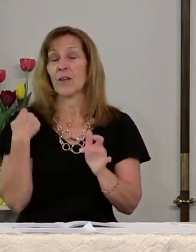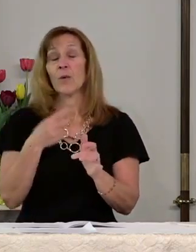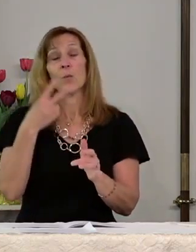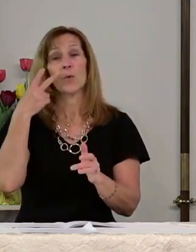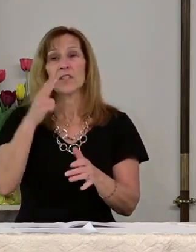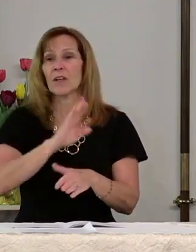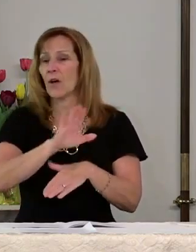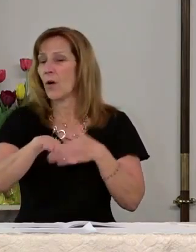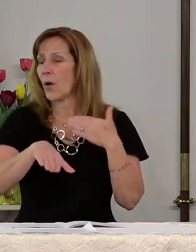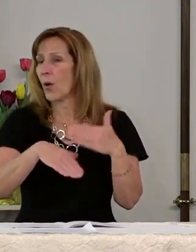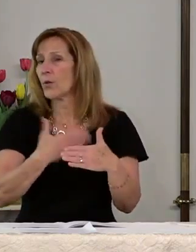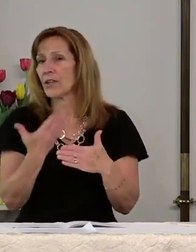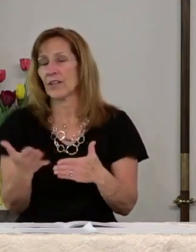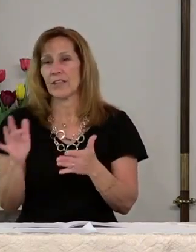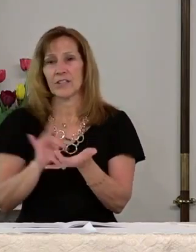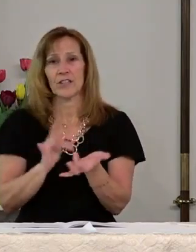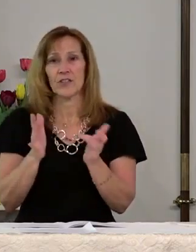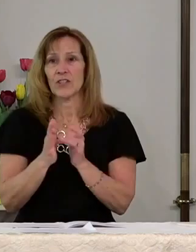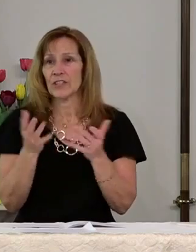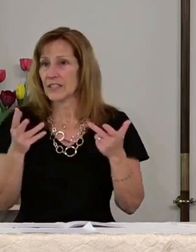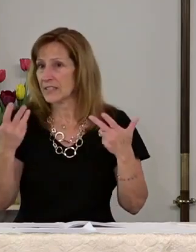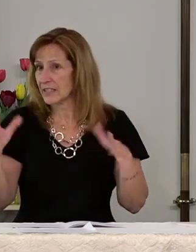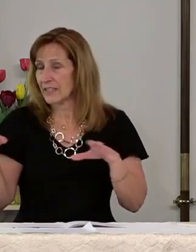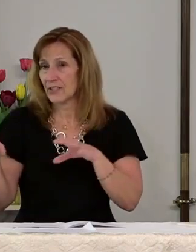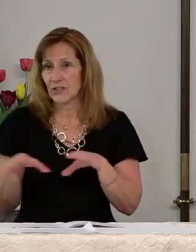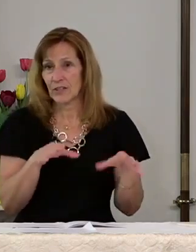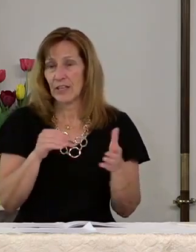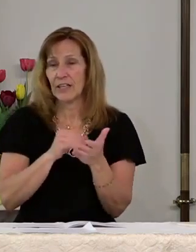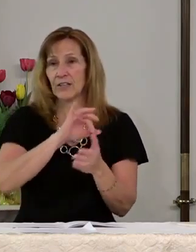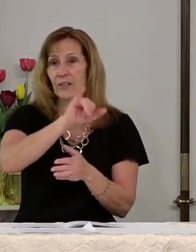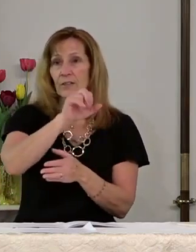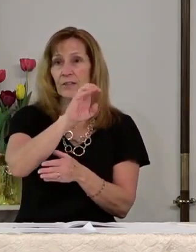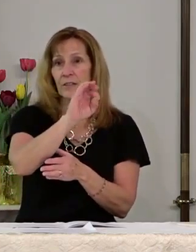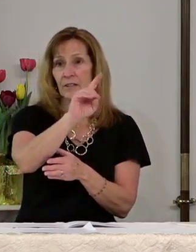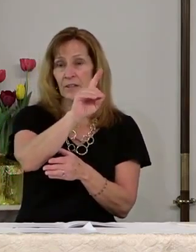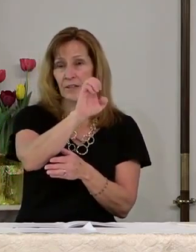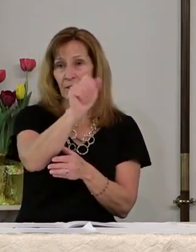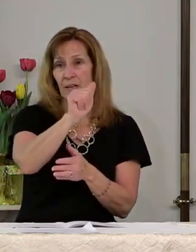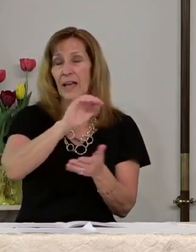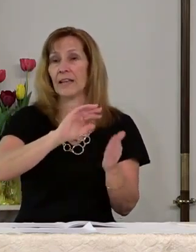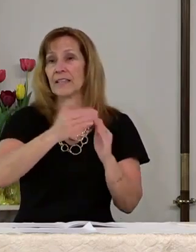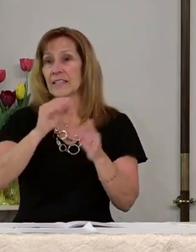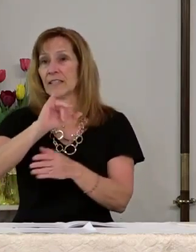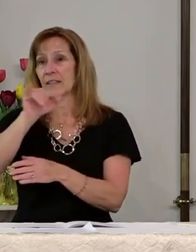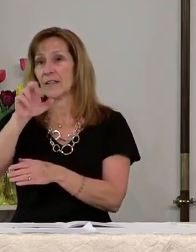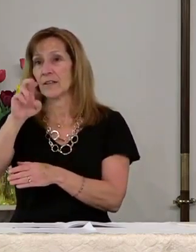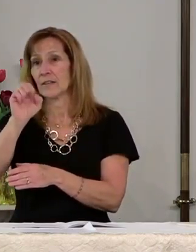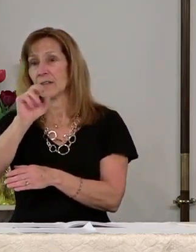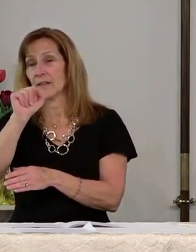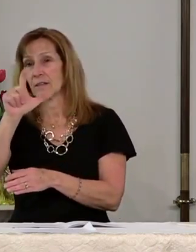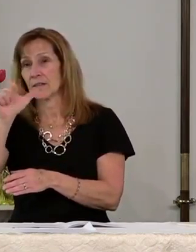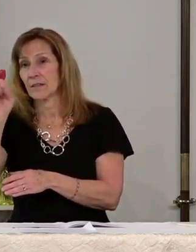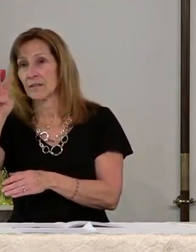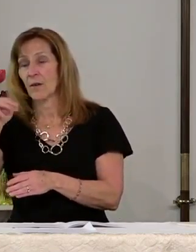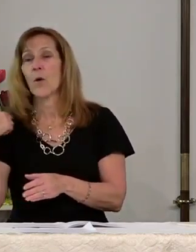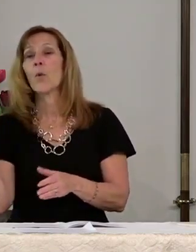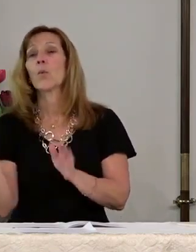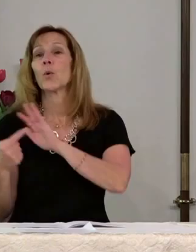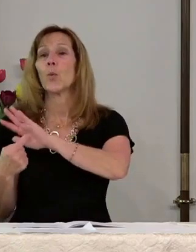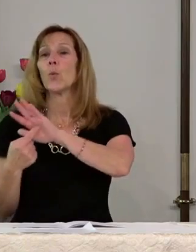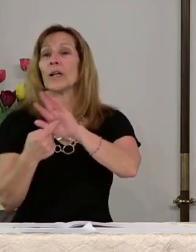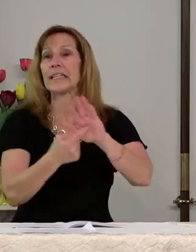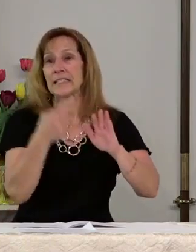saw all the things that Jesus did in Judea and in Jerusalem. We are witnesses.